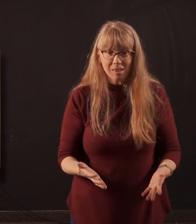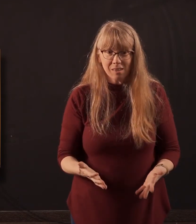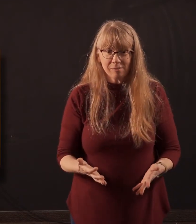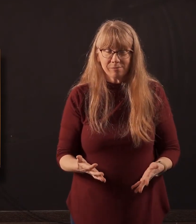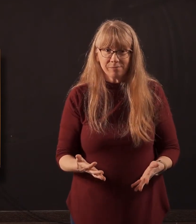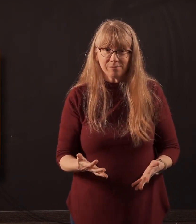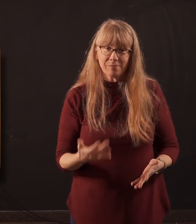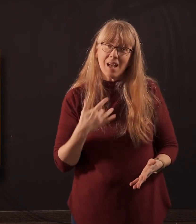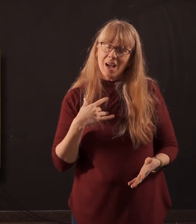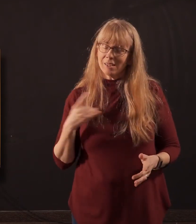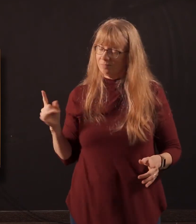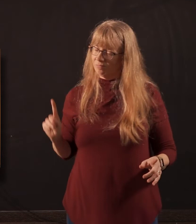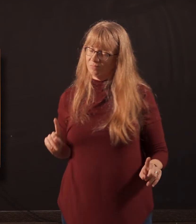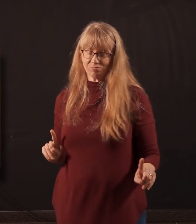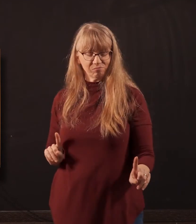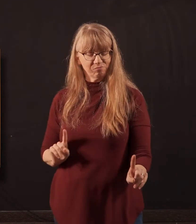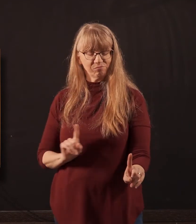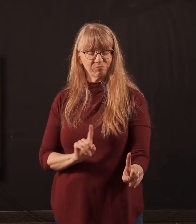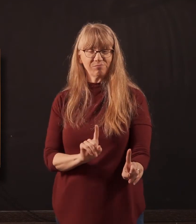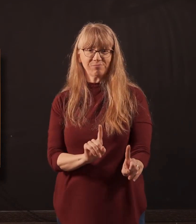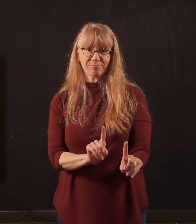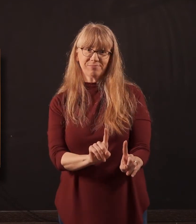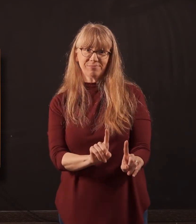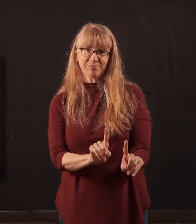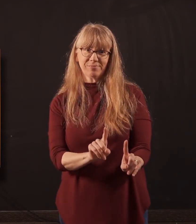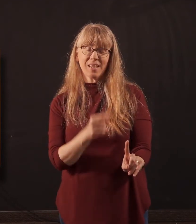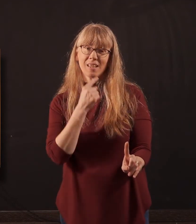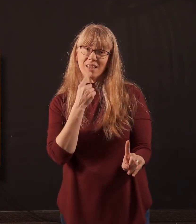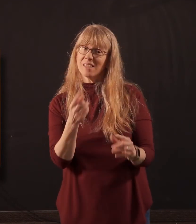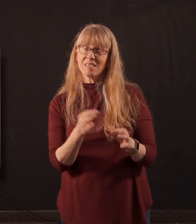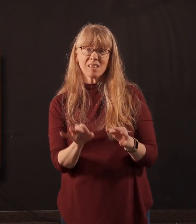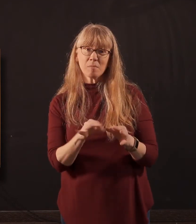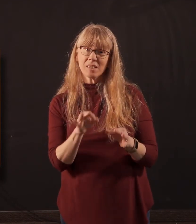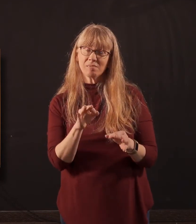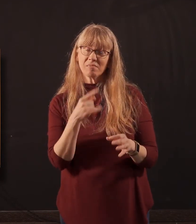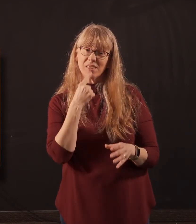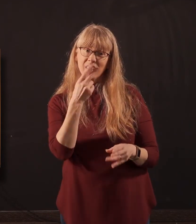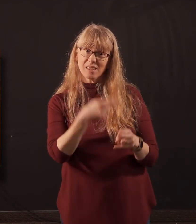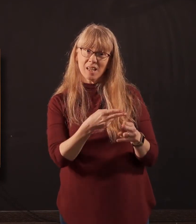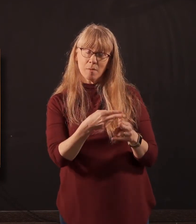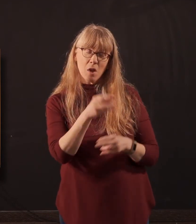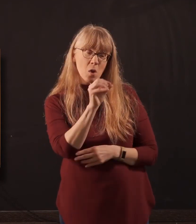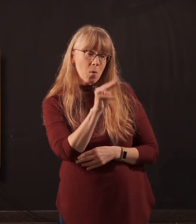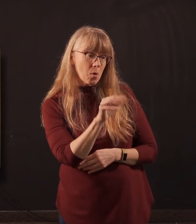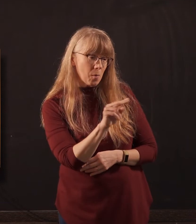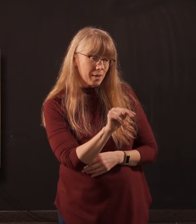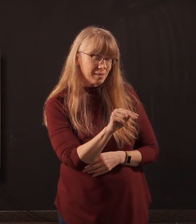And so I just walk up behind him, and I simply call out his name. And I say, Roman.